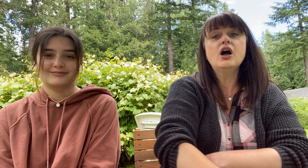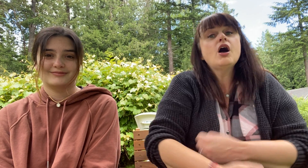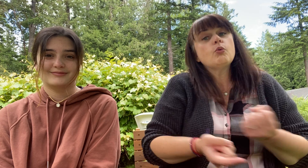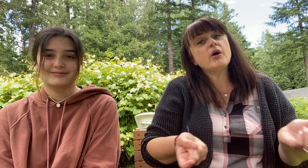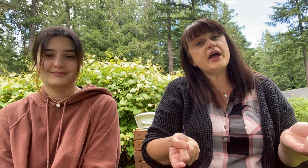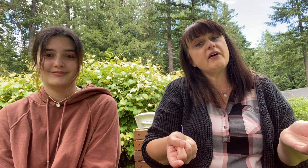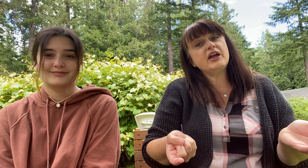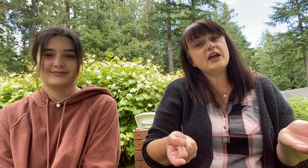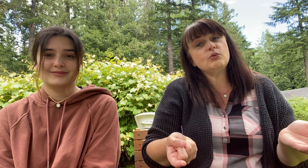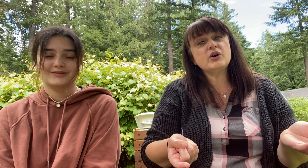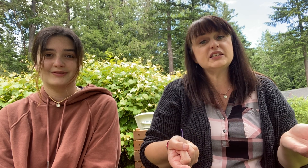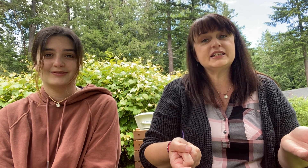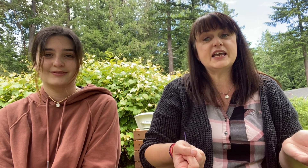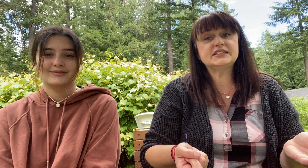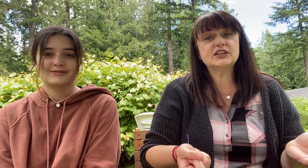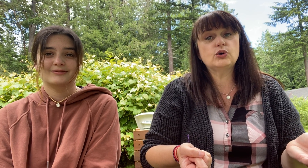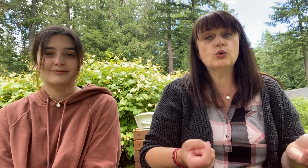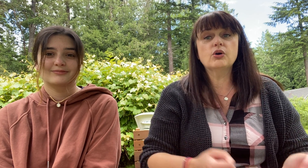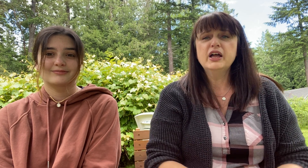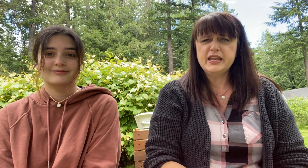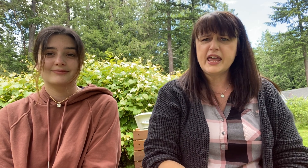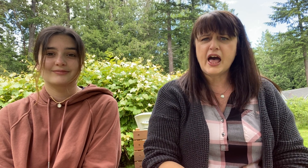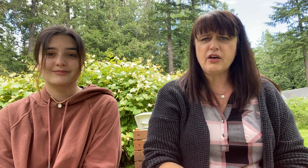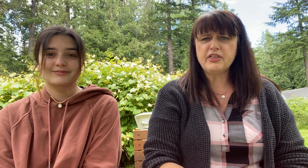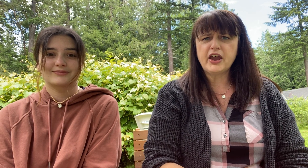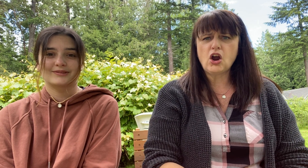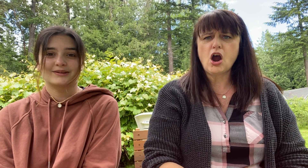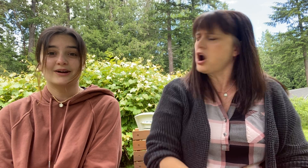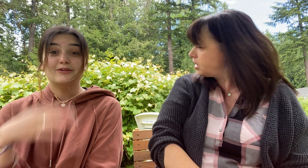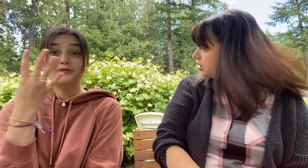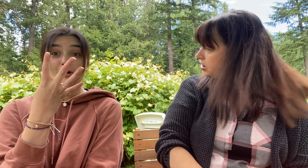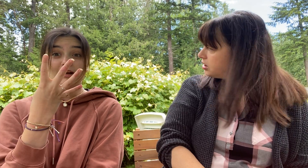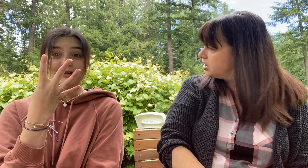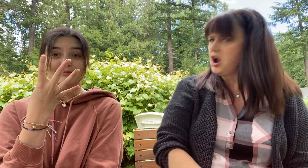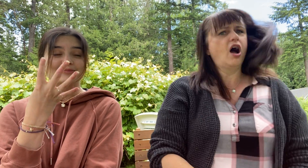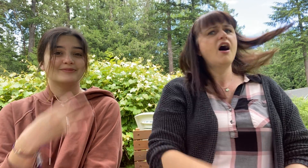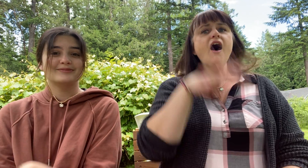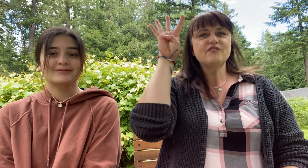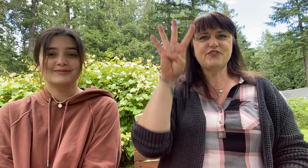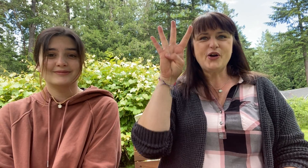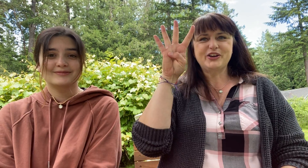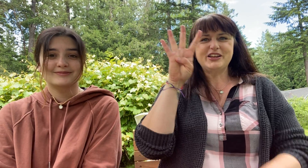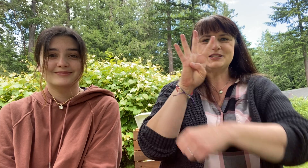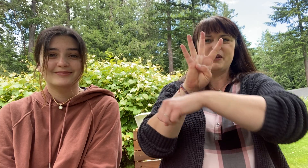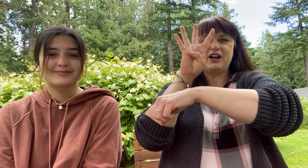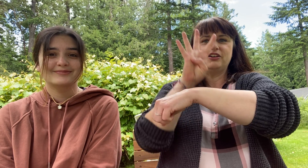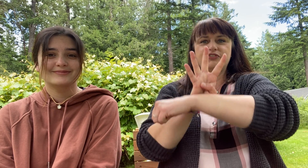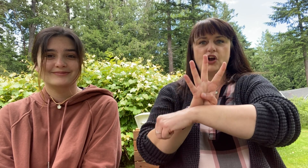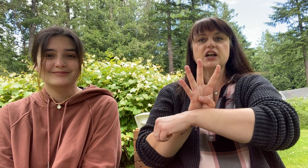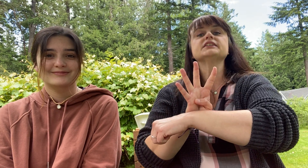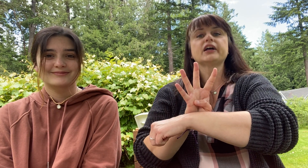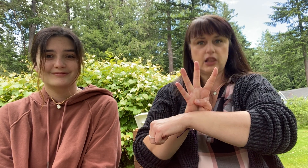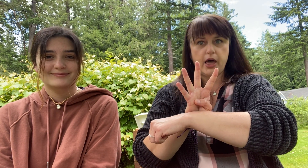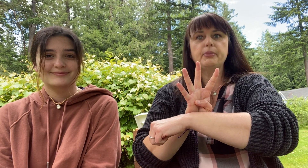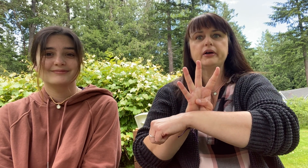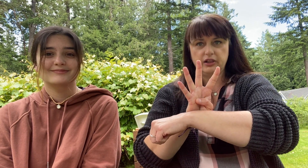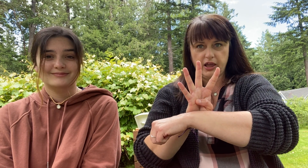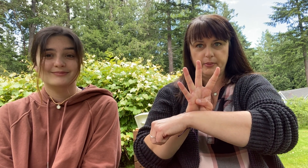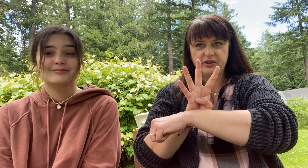where it was nice and cool. Now there are four green speckled frogs. Glub, glub.